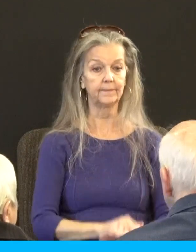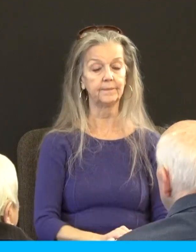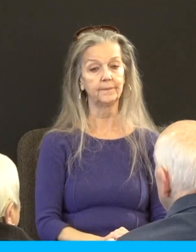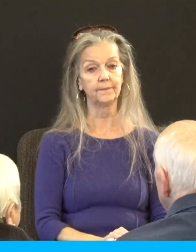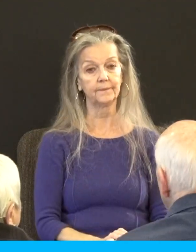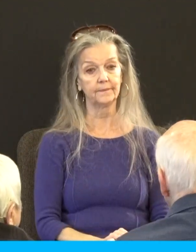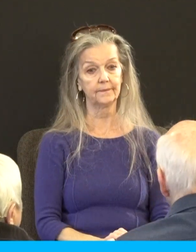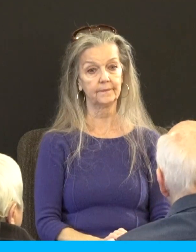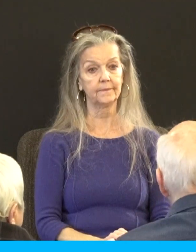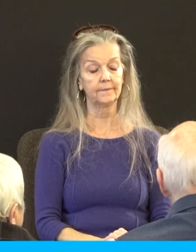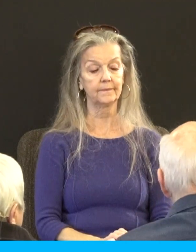his his with gods